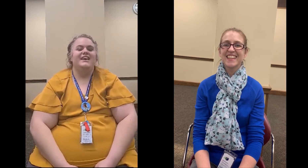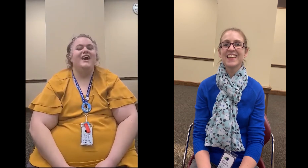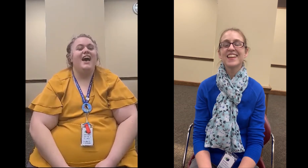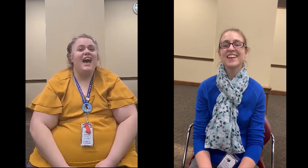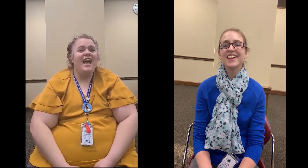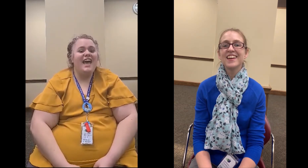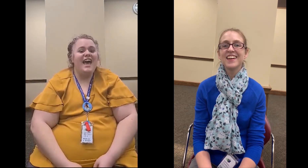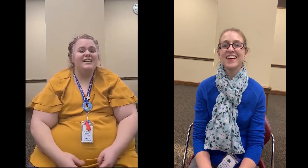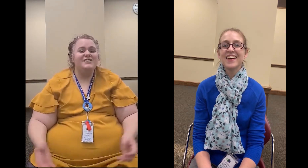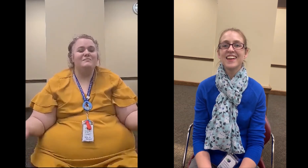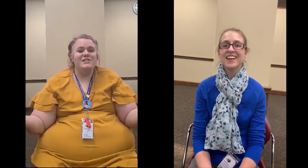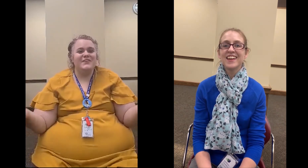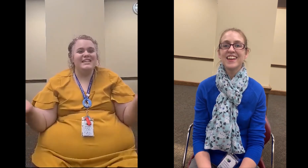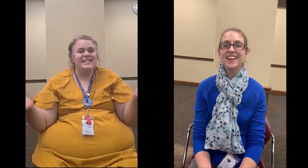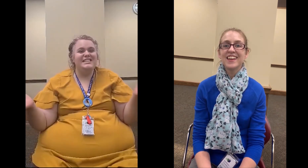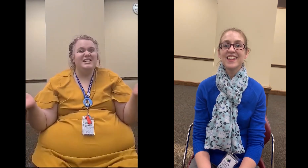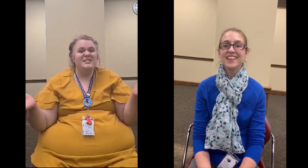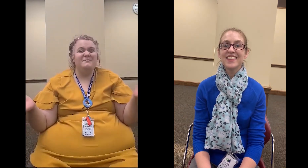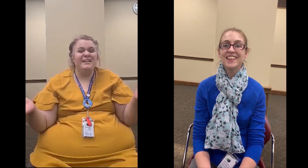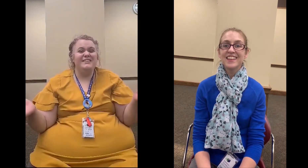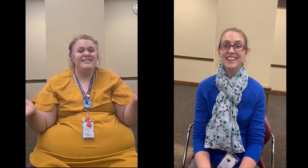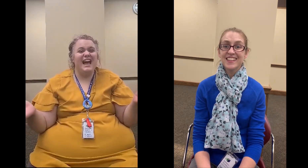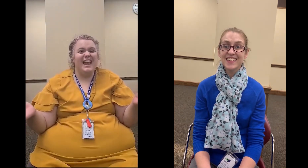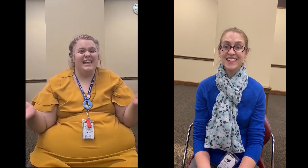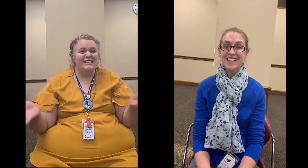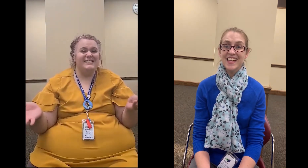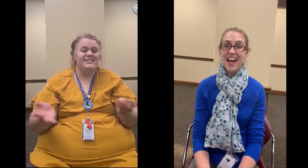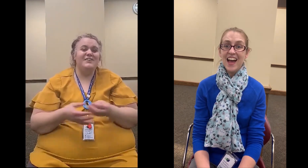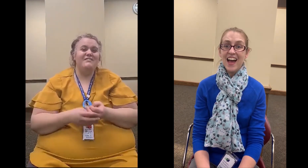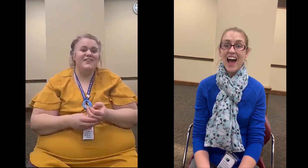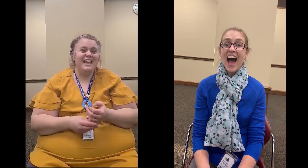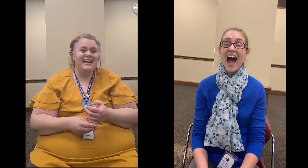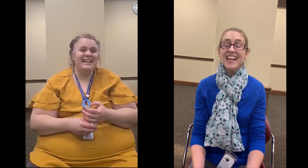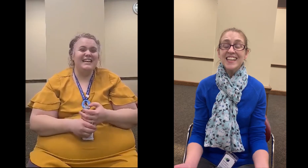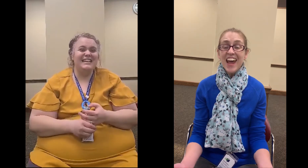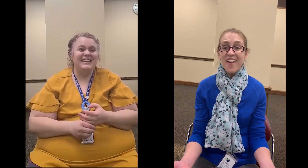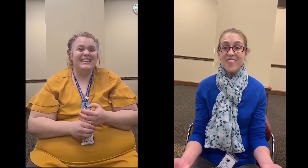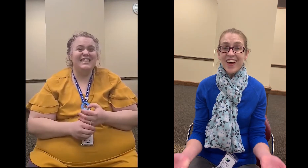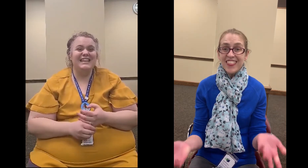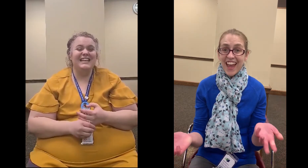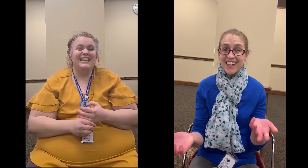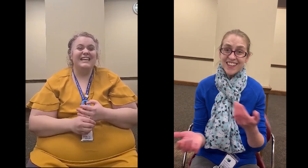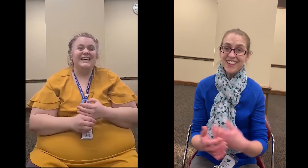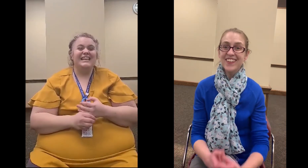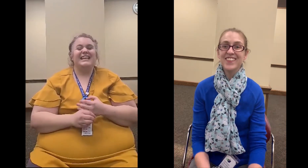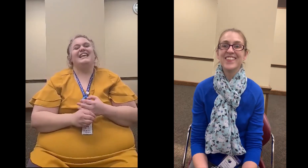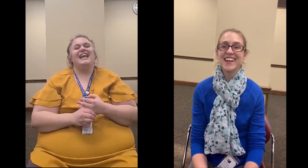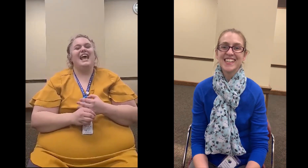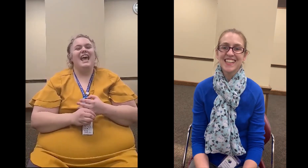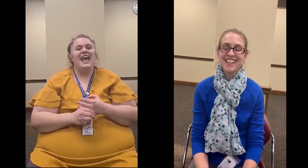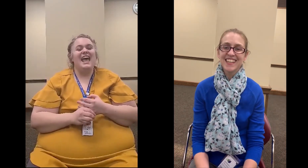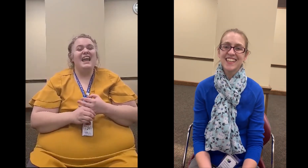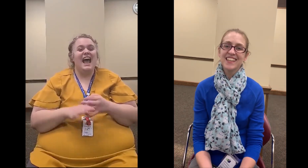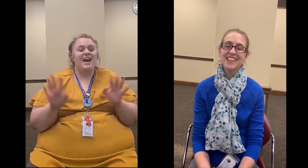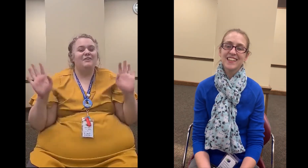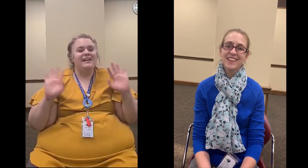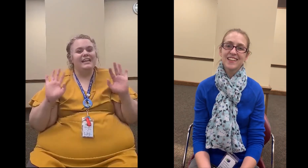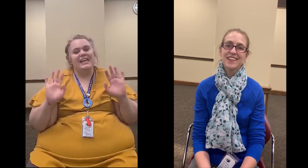i had so much fun teaching you some winter signs did you have fun i did have fun thank you and we're going to keep